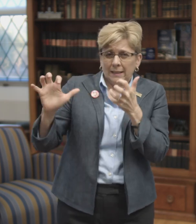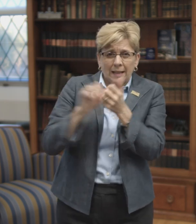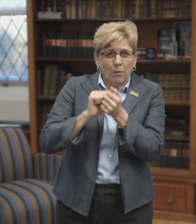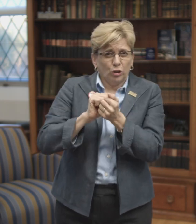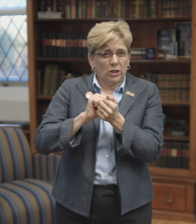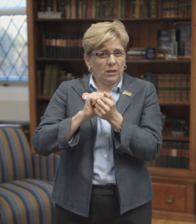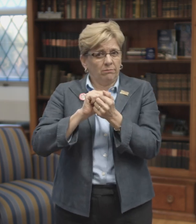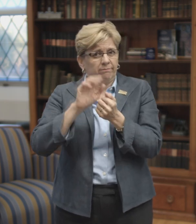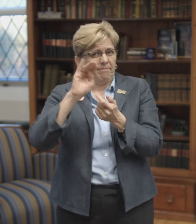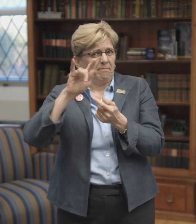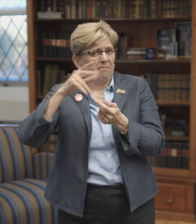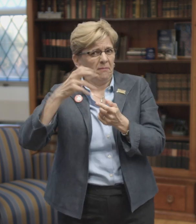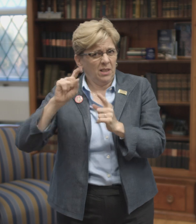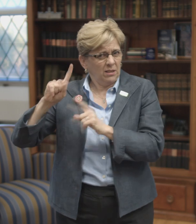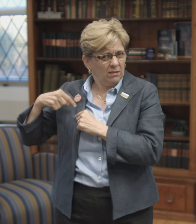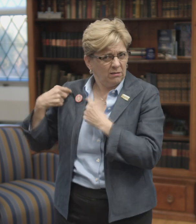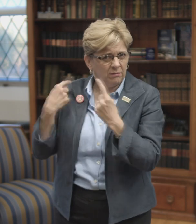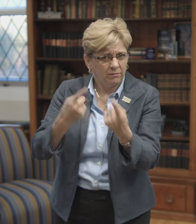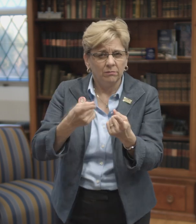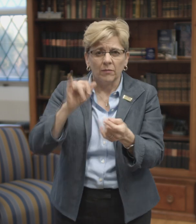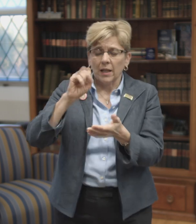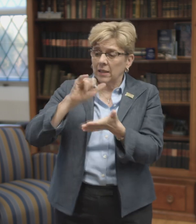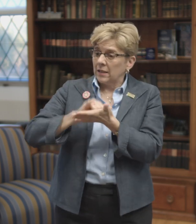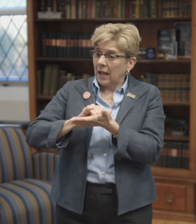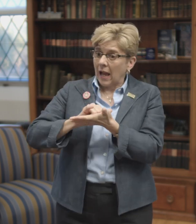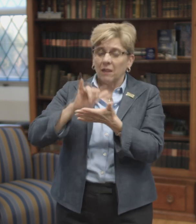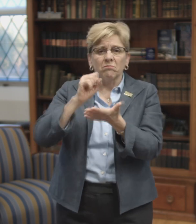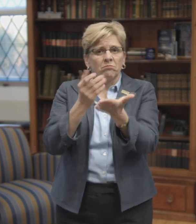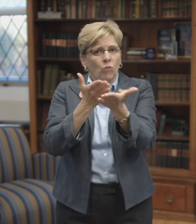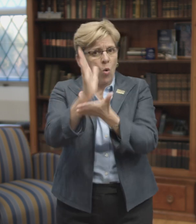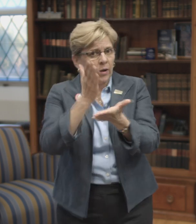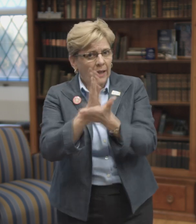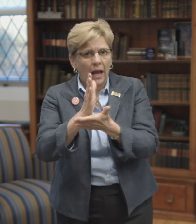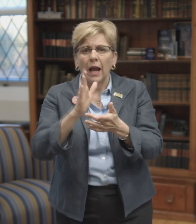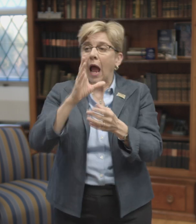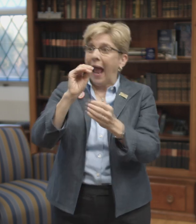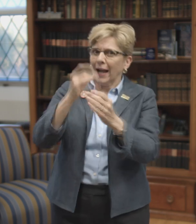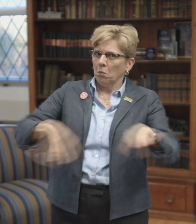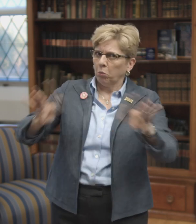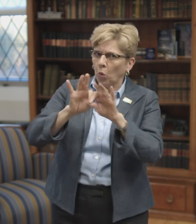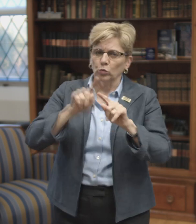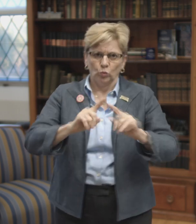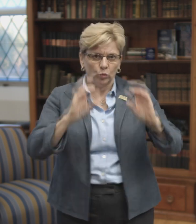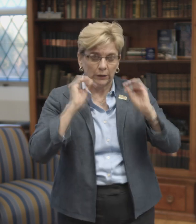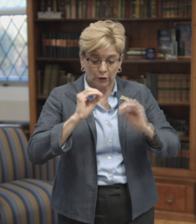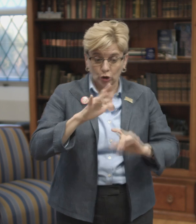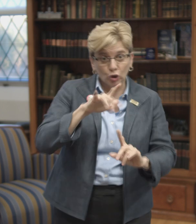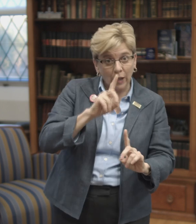One of the most damaging misconceptions and myths that's been around for years is that it's completely acceptable and important